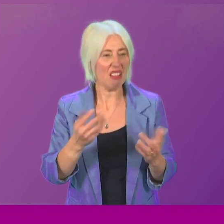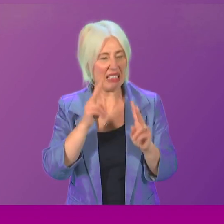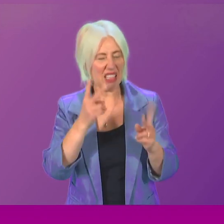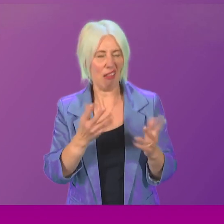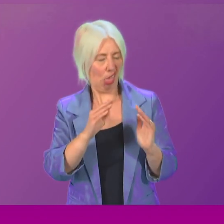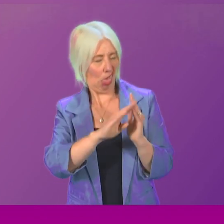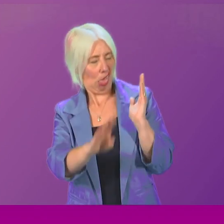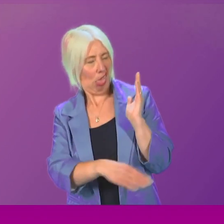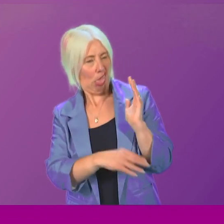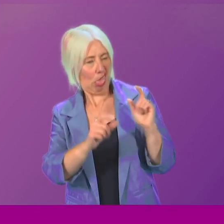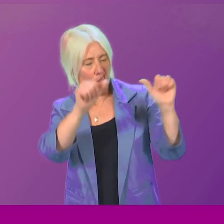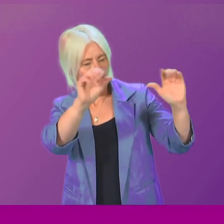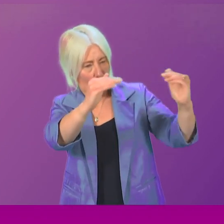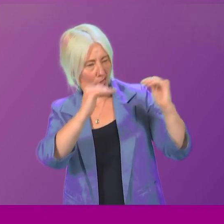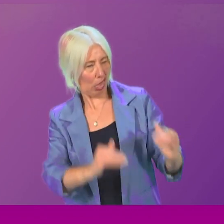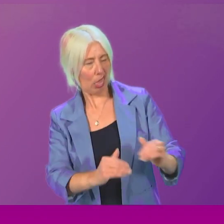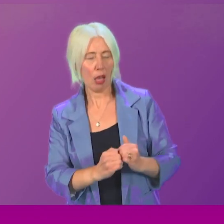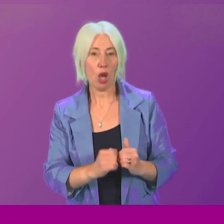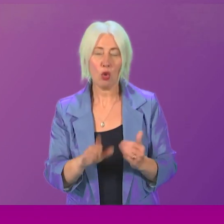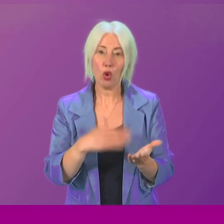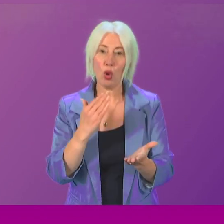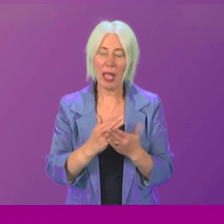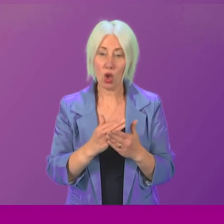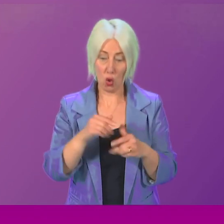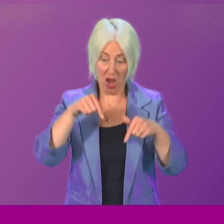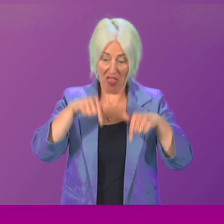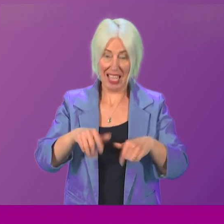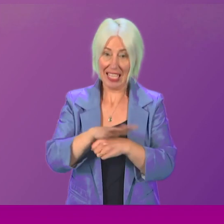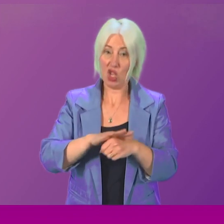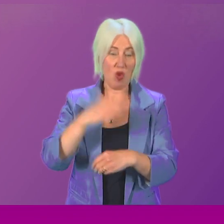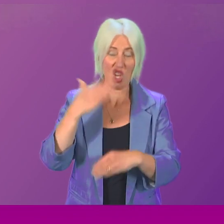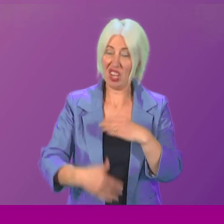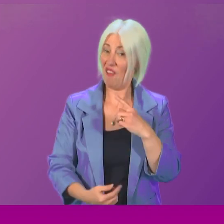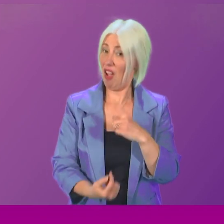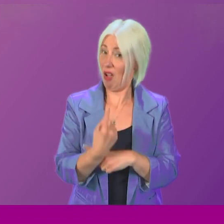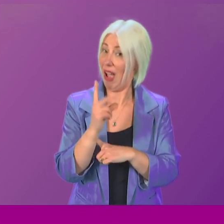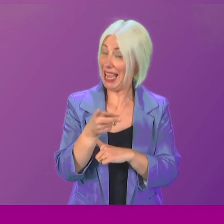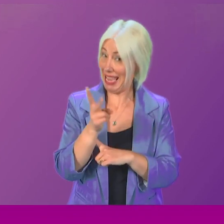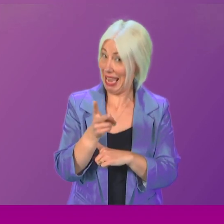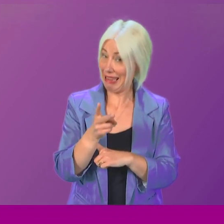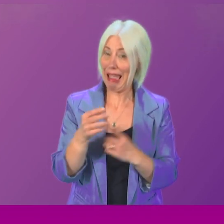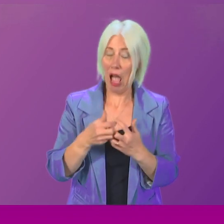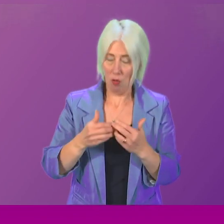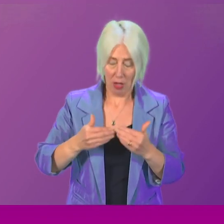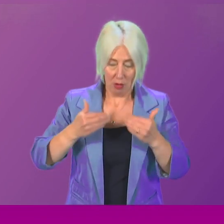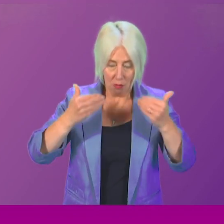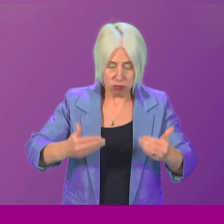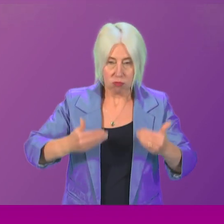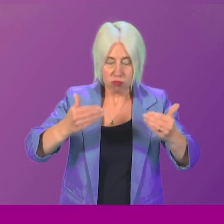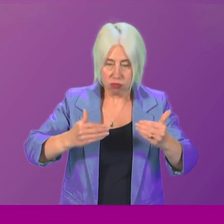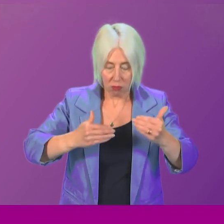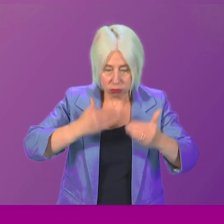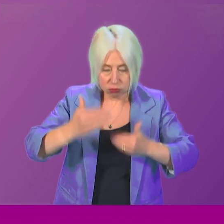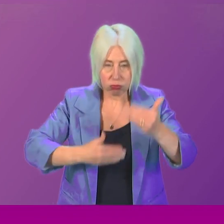therefore, part of making sure that injustices like this never happen again is to continue to progress and advance and secure